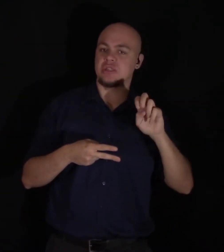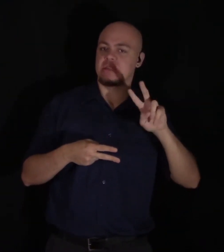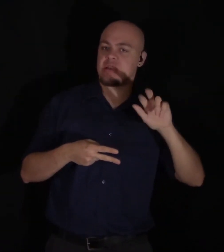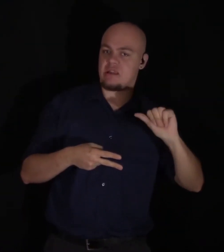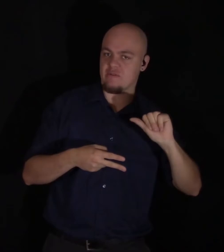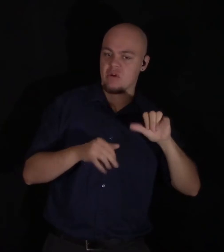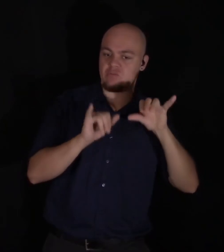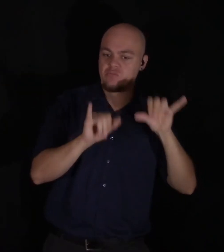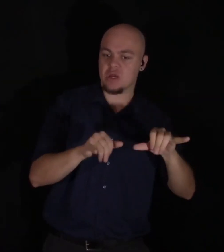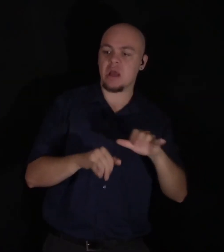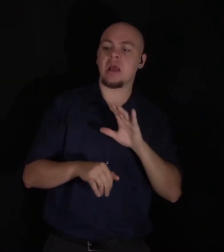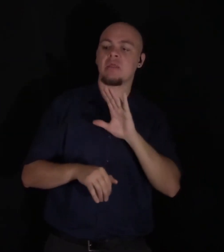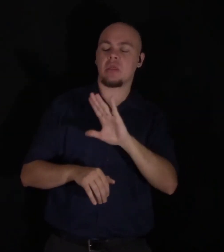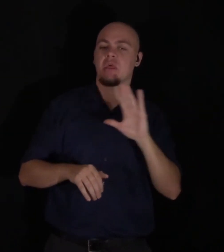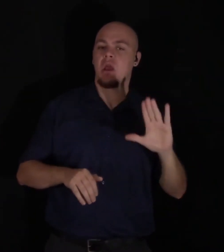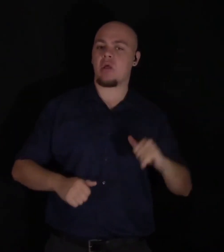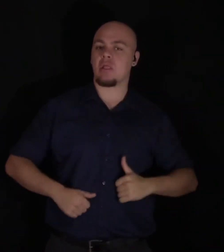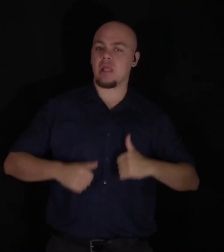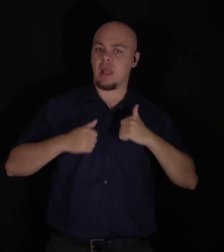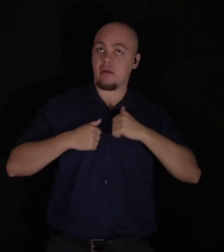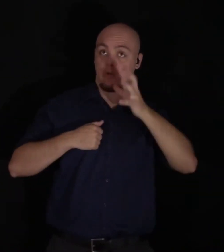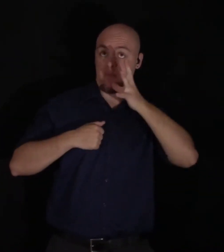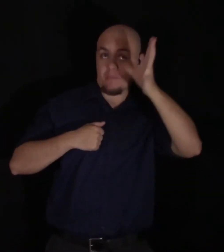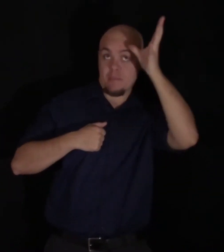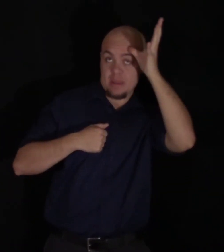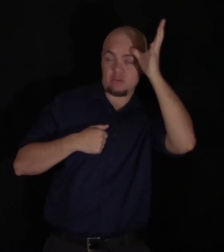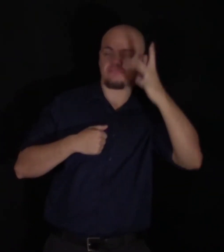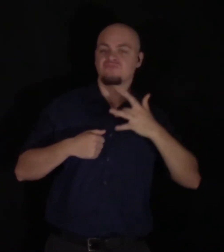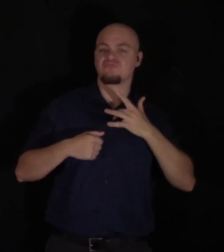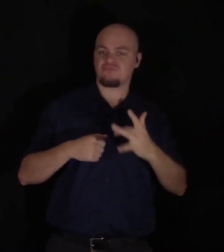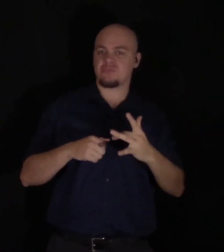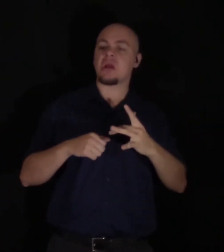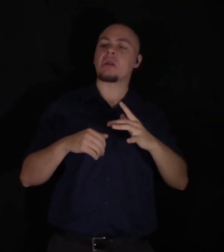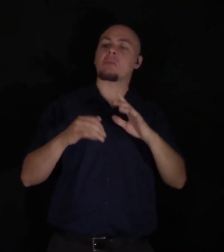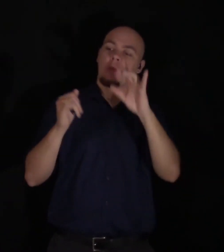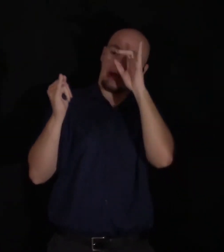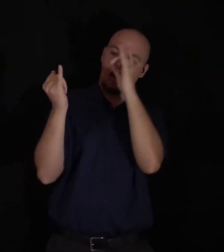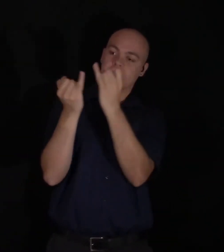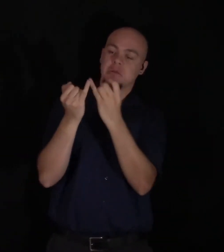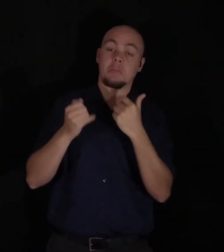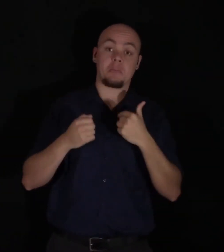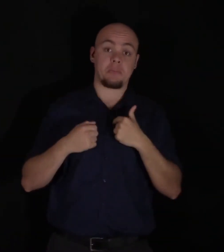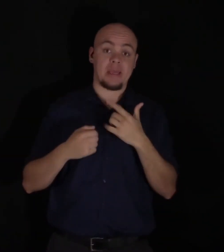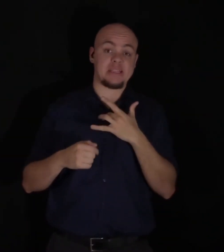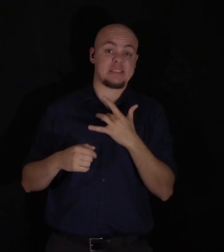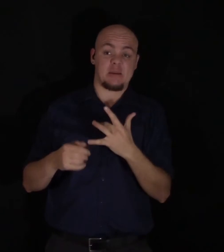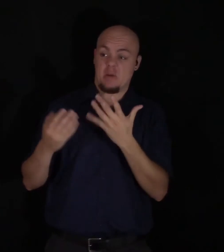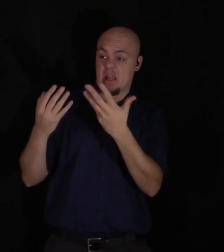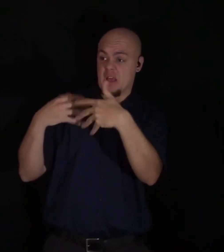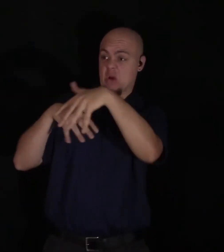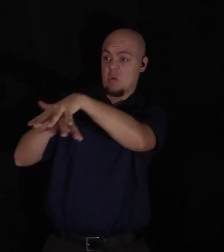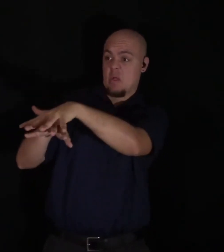seclusion. It was my temper to avoid a crowd and to attach myself fervently to a few.